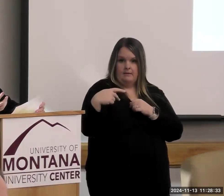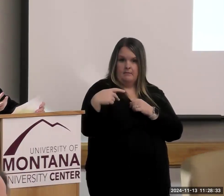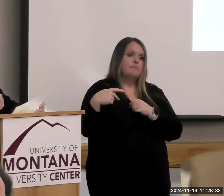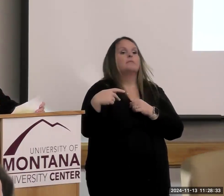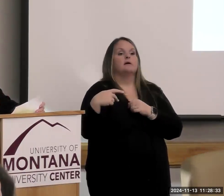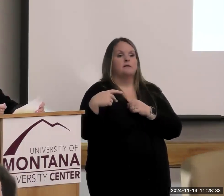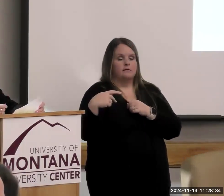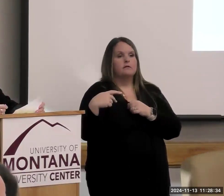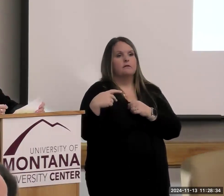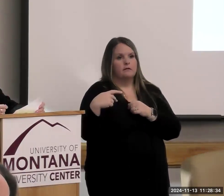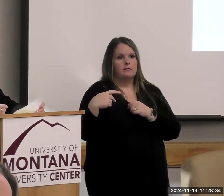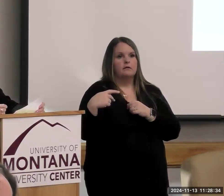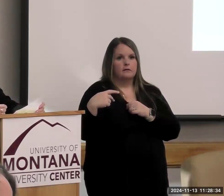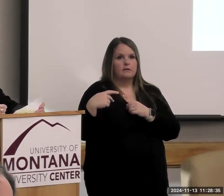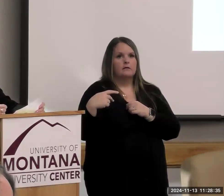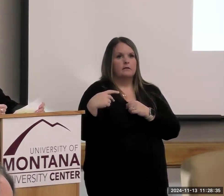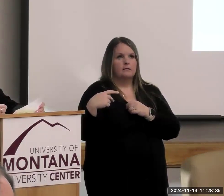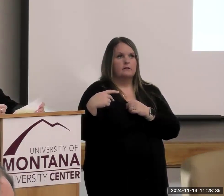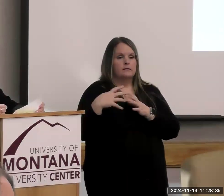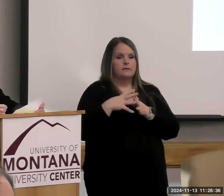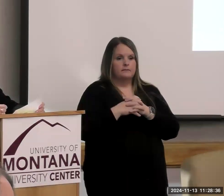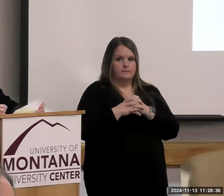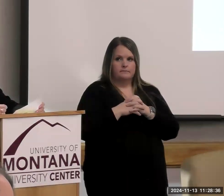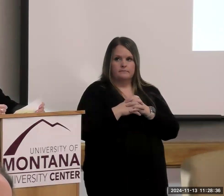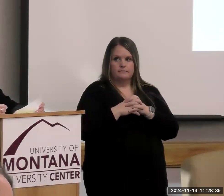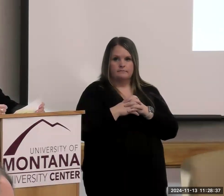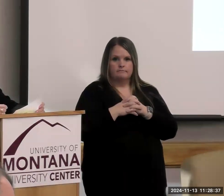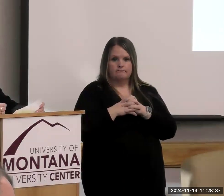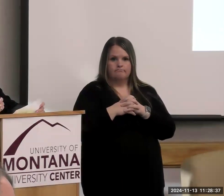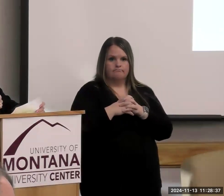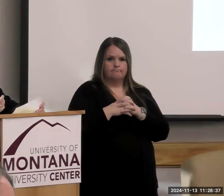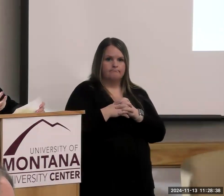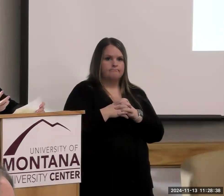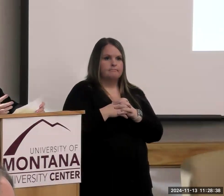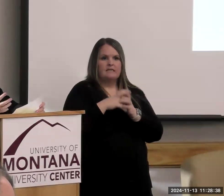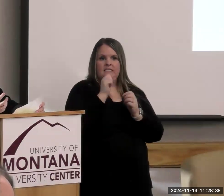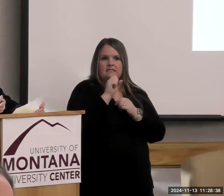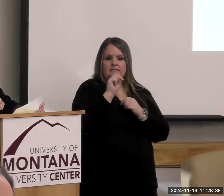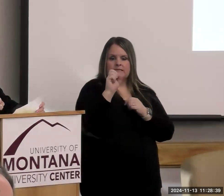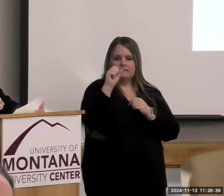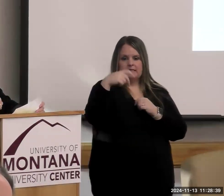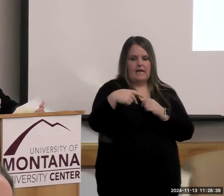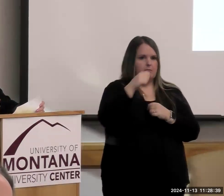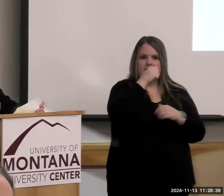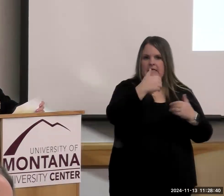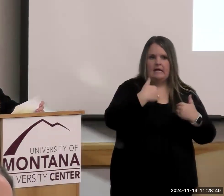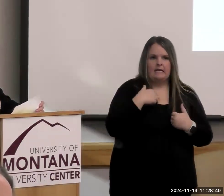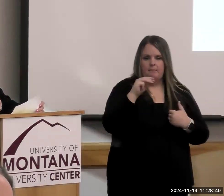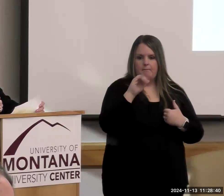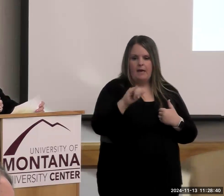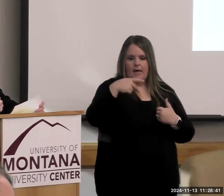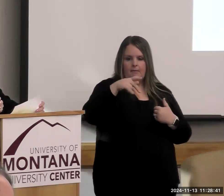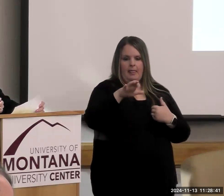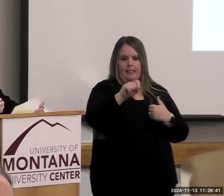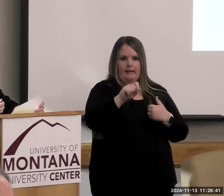MyPlate, the MyPlate attached to it, but it does